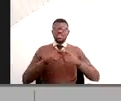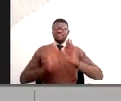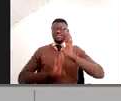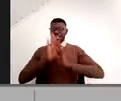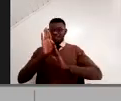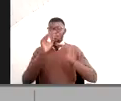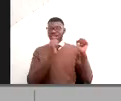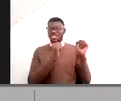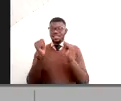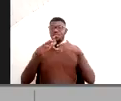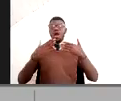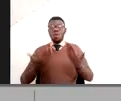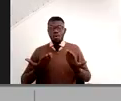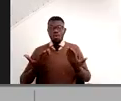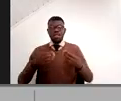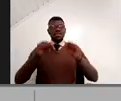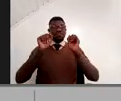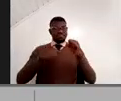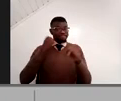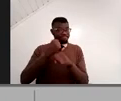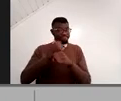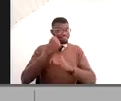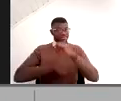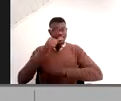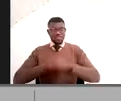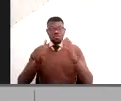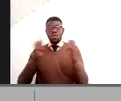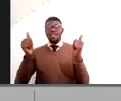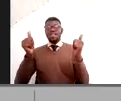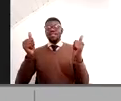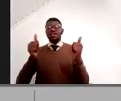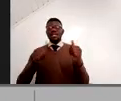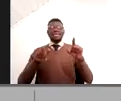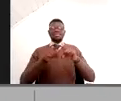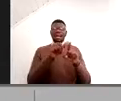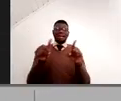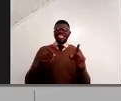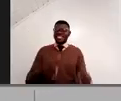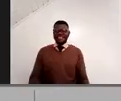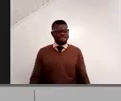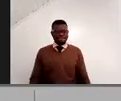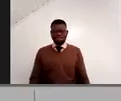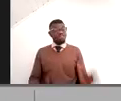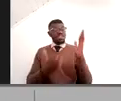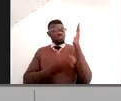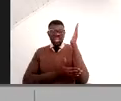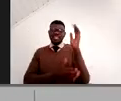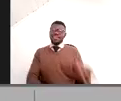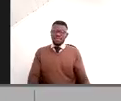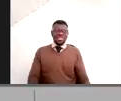That's something you can do very actively. The other thing, unfortunately, I must confess, you just have to behave.